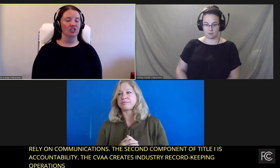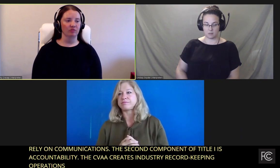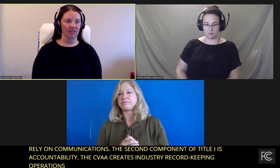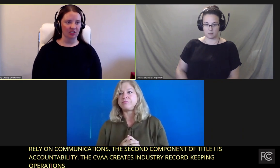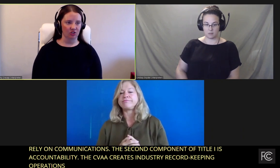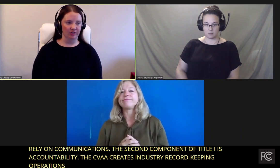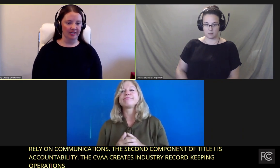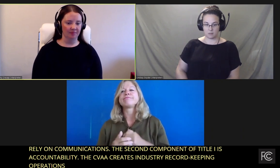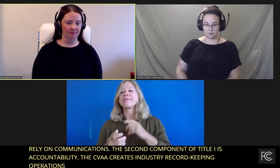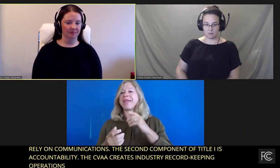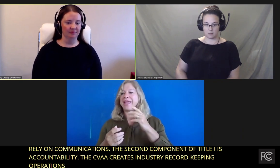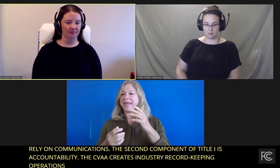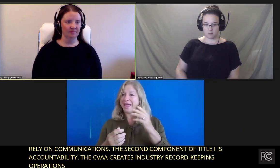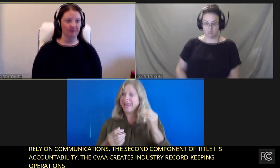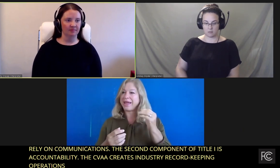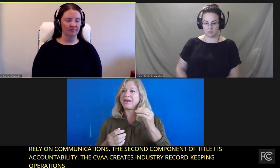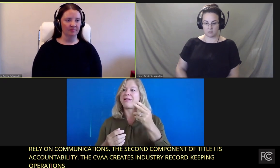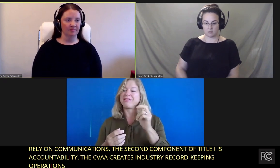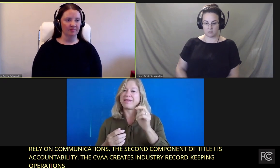Information Registry.